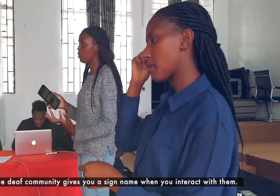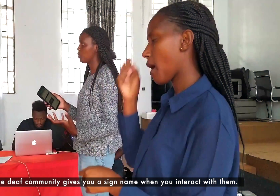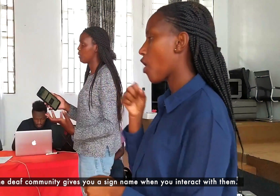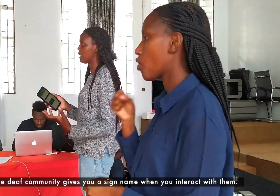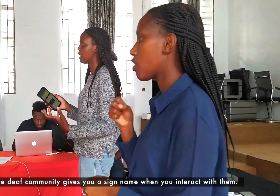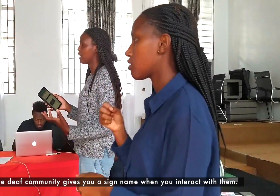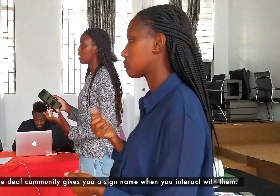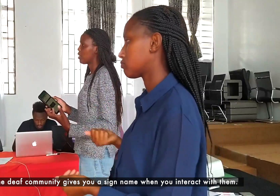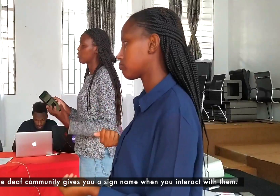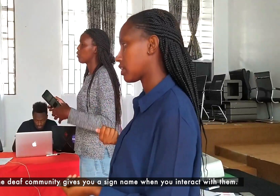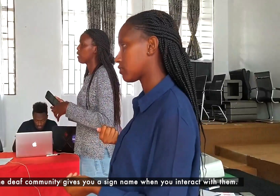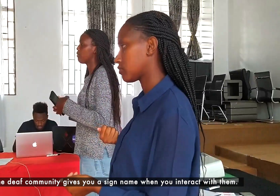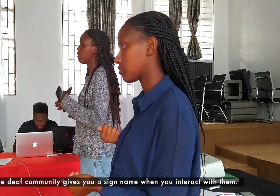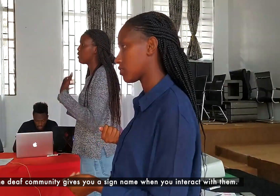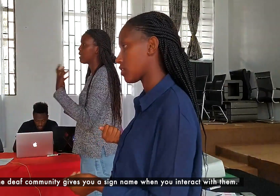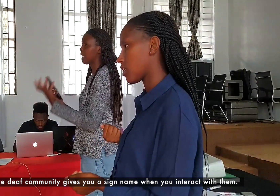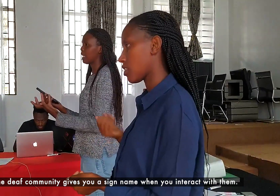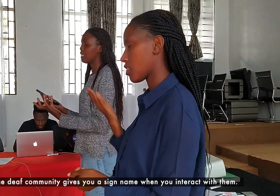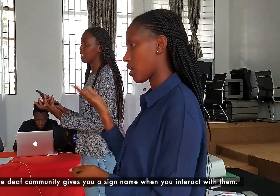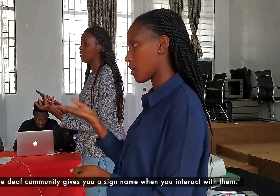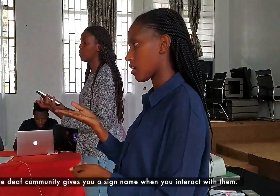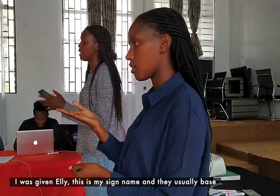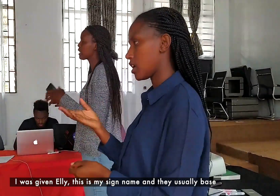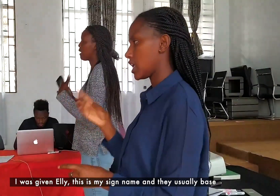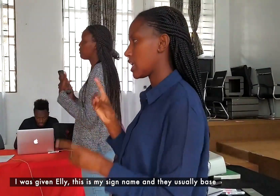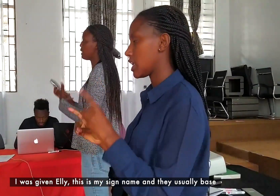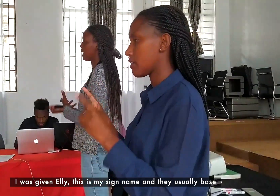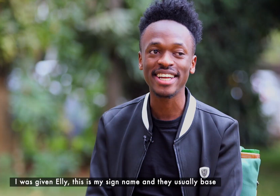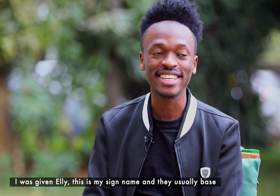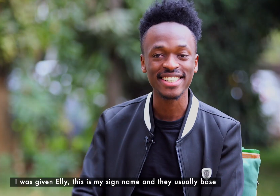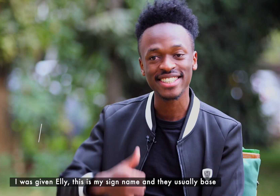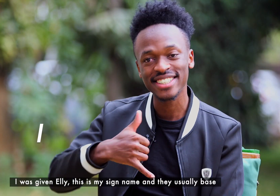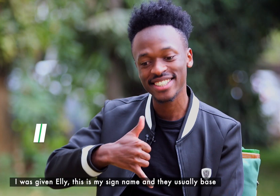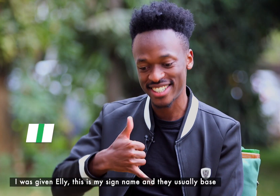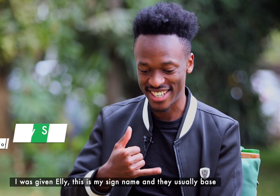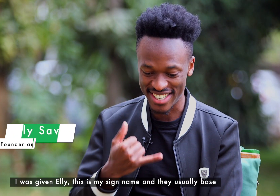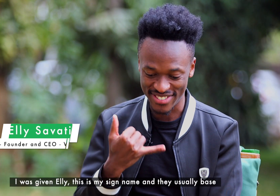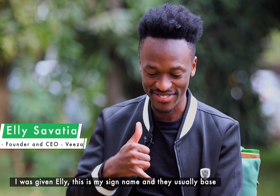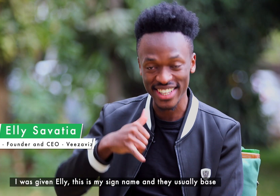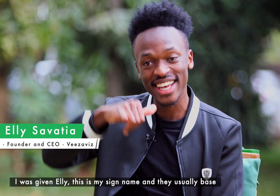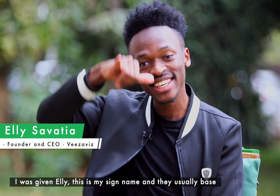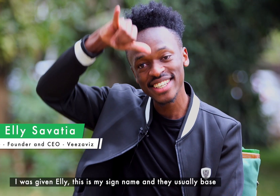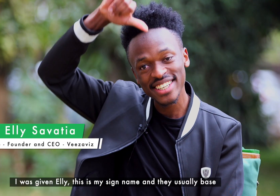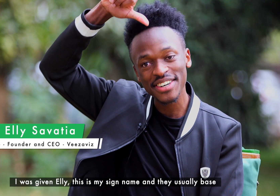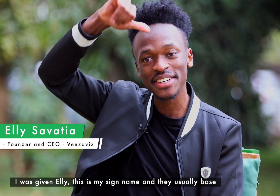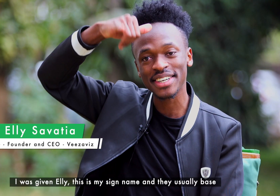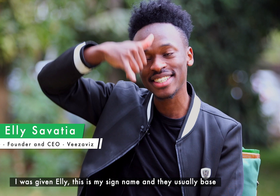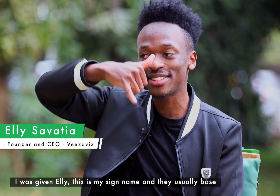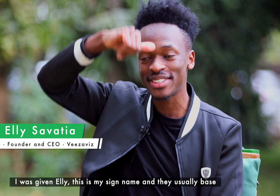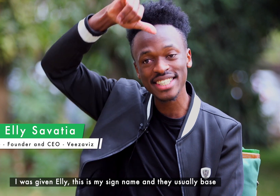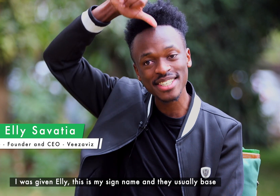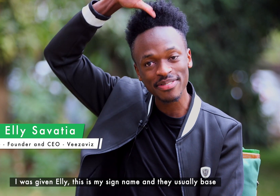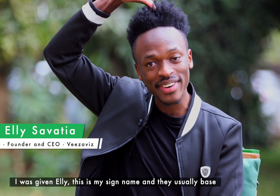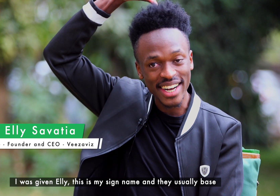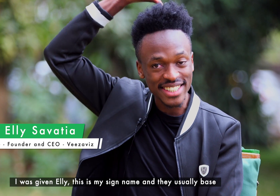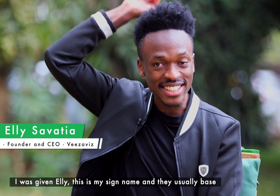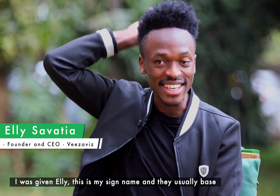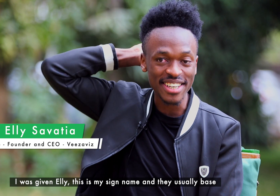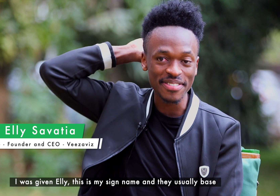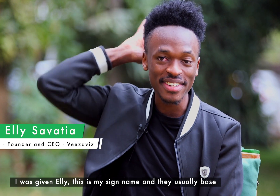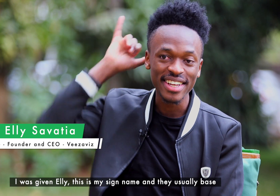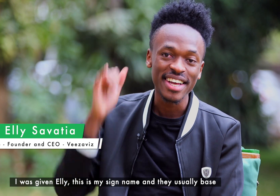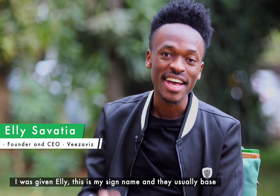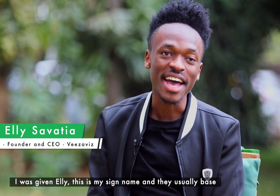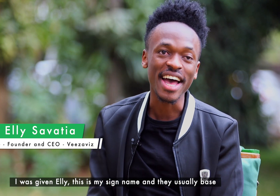the deaf community gives you a sign name when you interact with them I was given Ellie okay so this is my